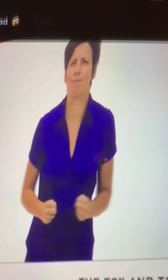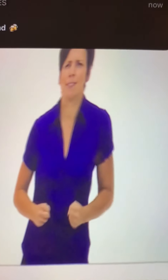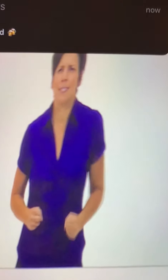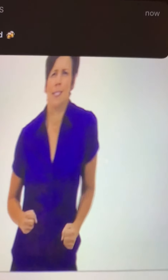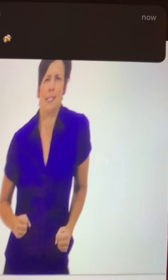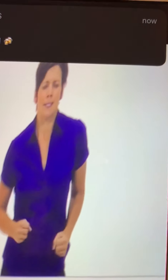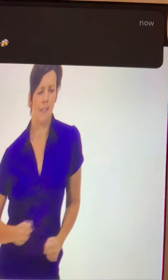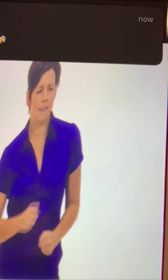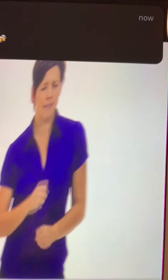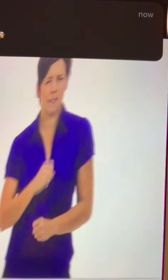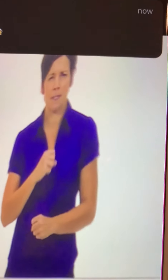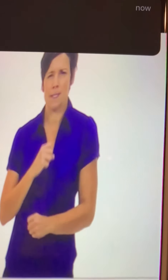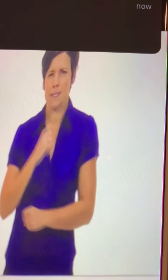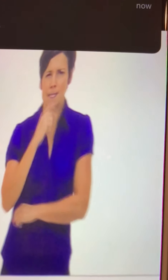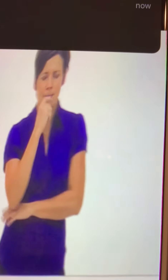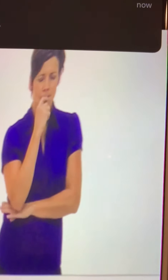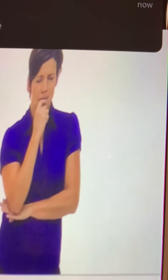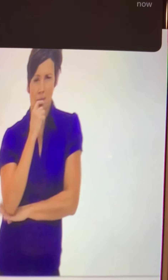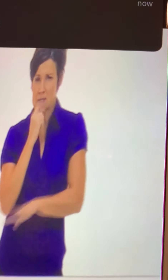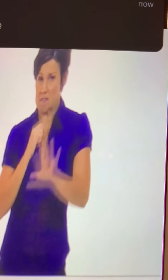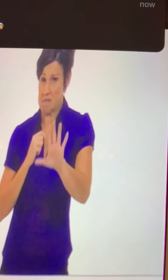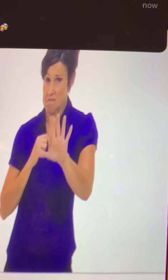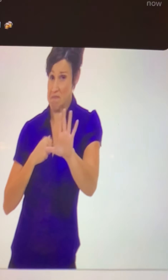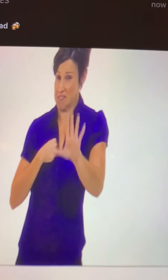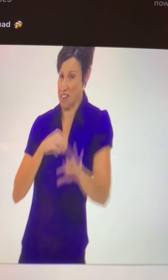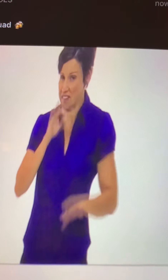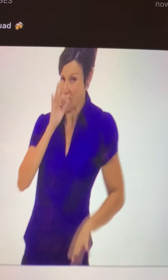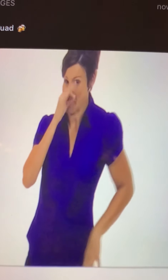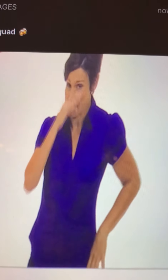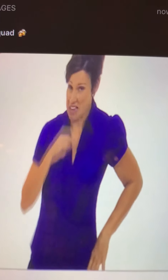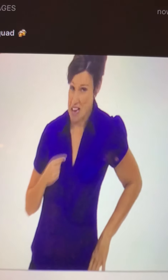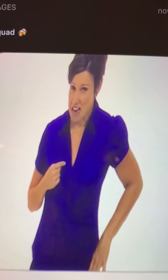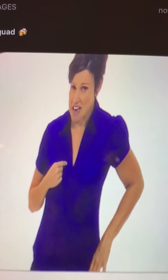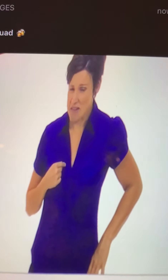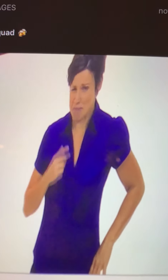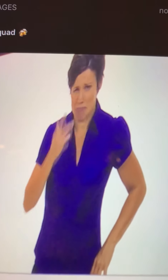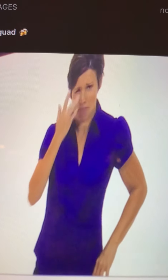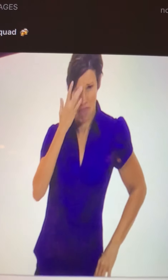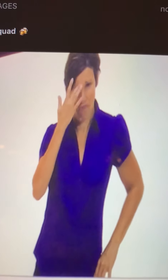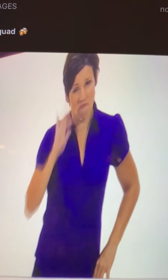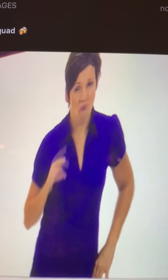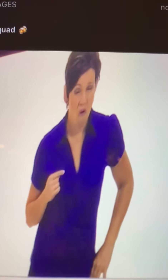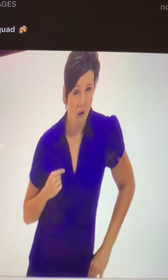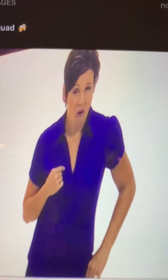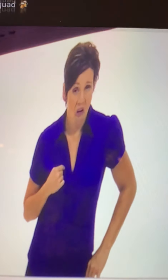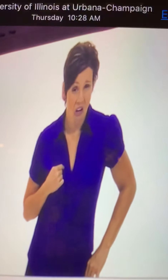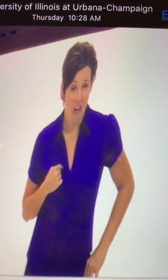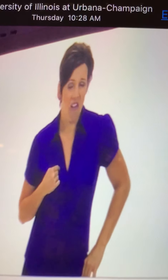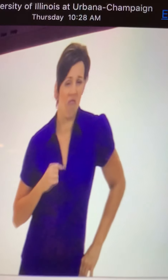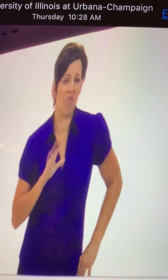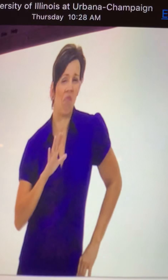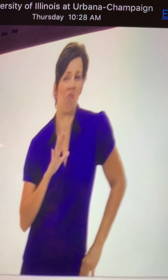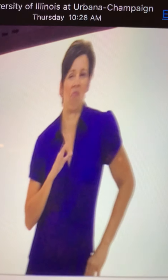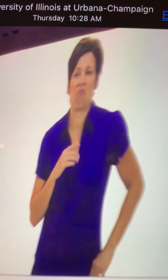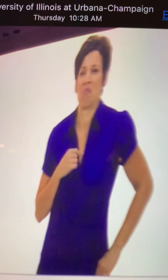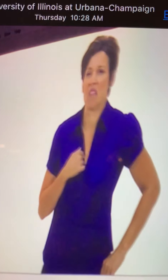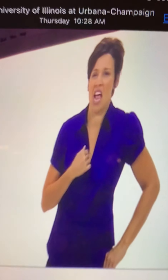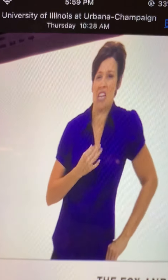said, we don't have class today. Oh. Really does make it feel like you are a super soldier, in a sense, running around and just